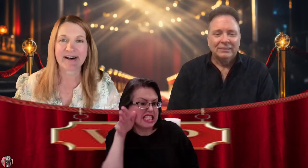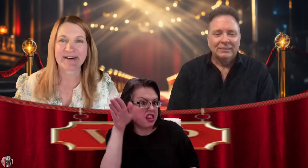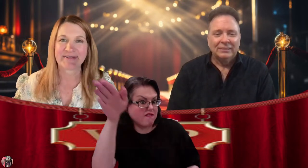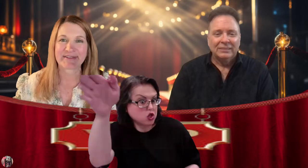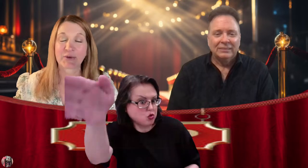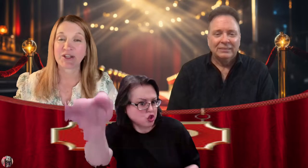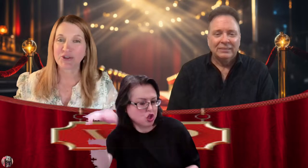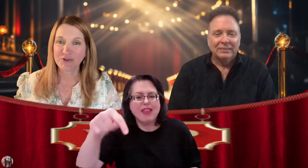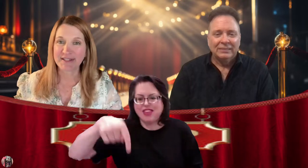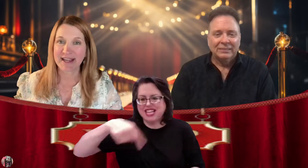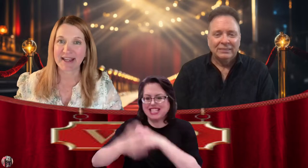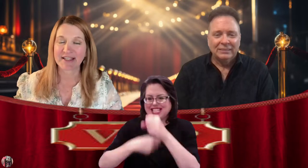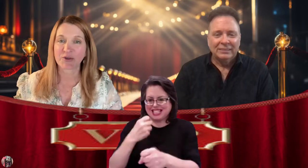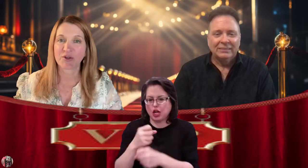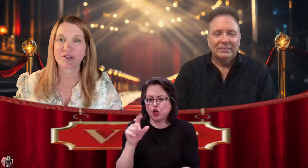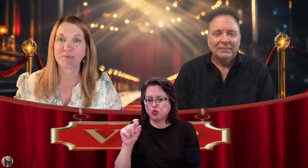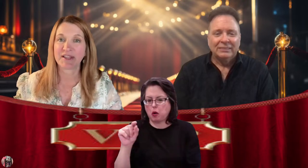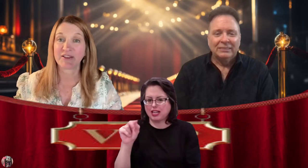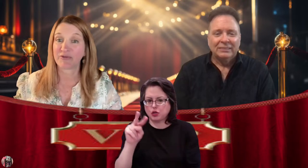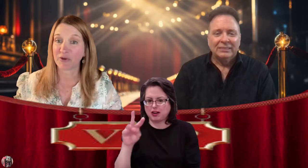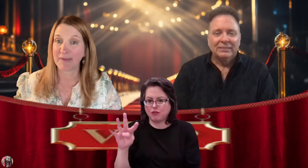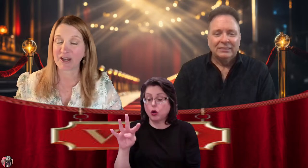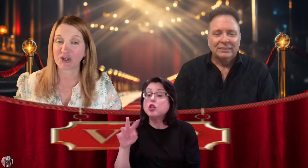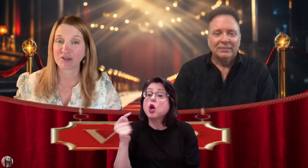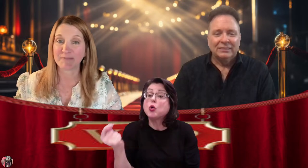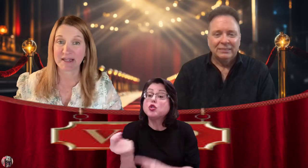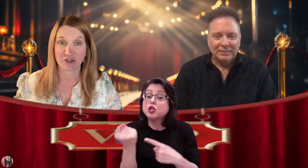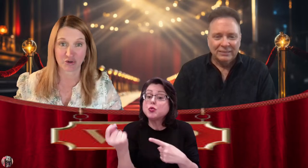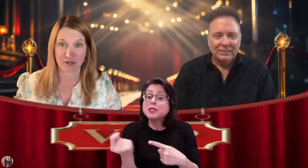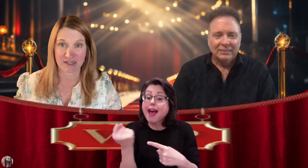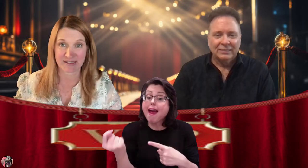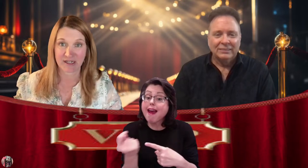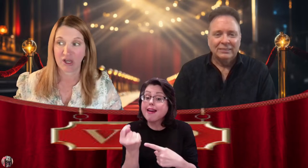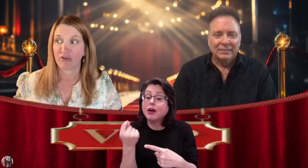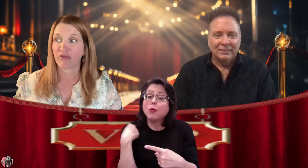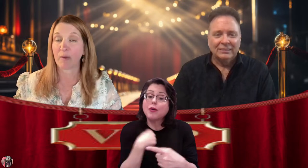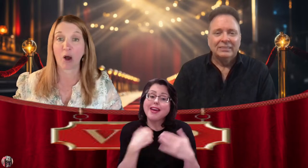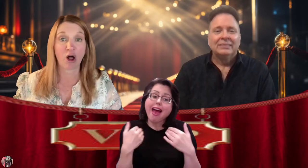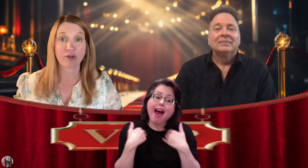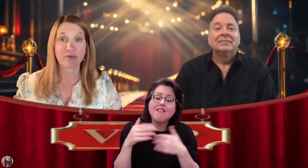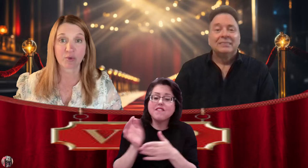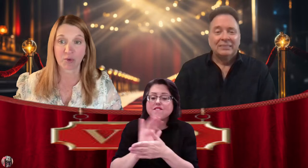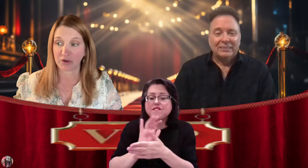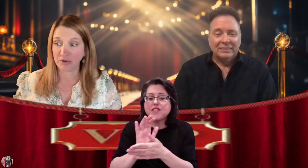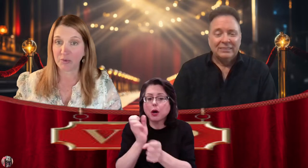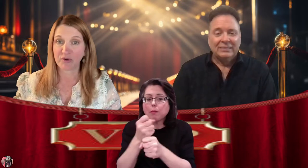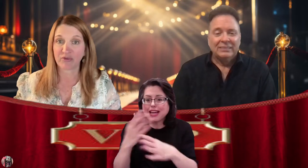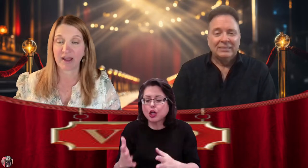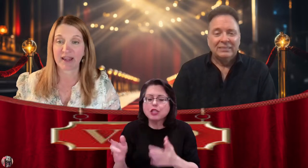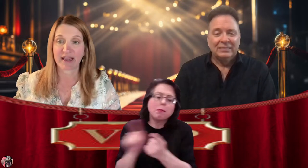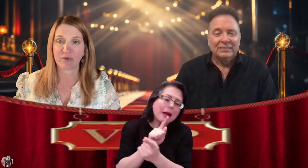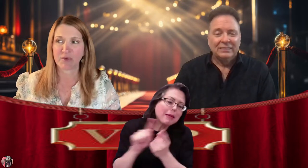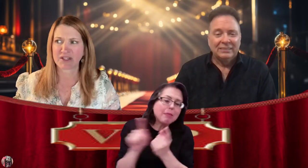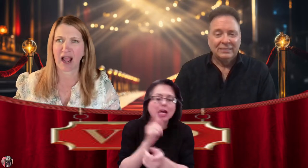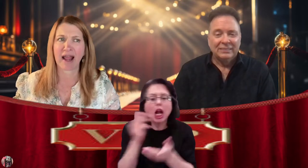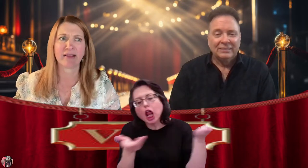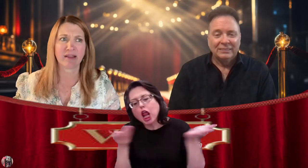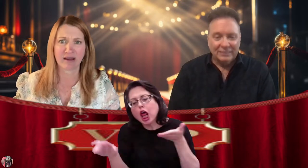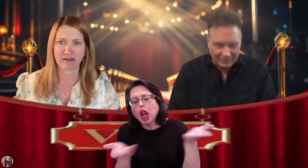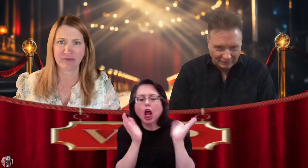So on Tuesday is going to be the filmmakers meet and greet from all over the world who are flying in, which I love